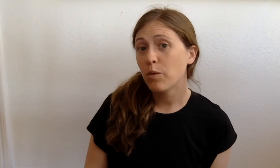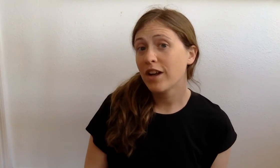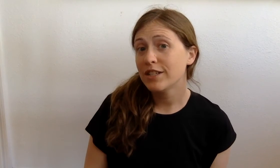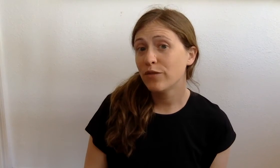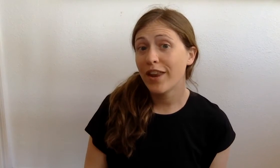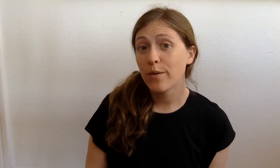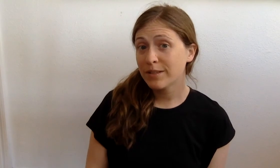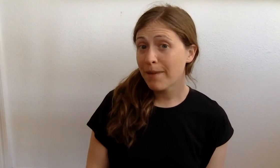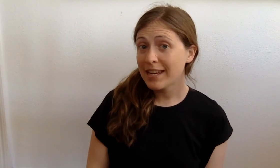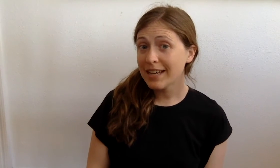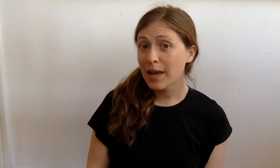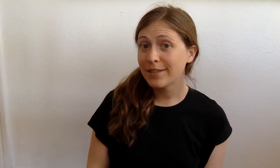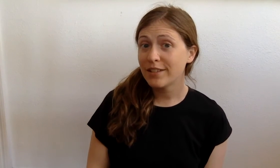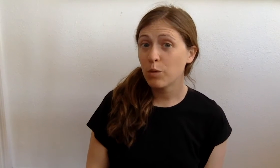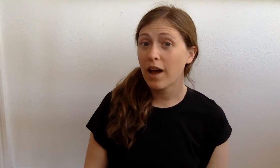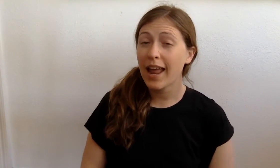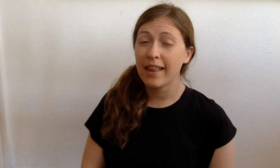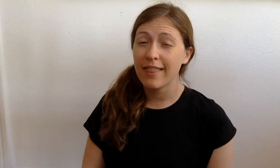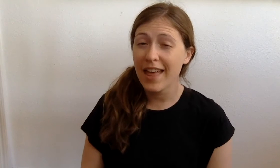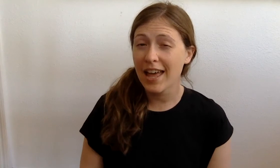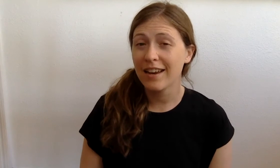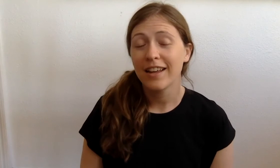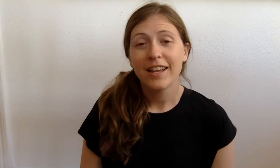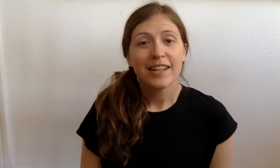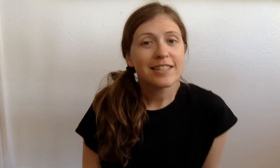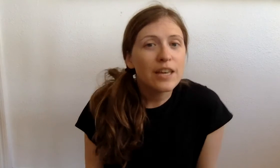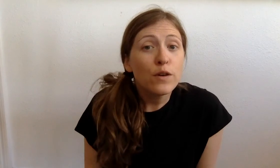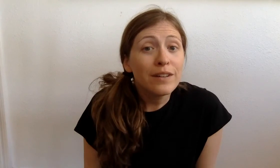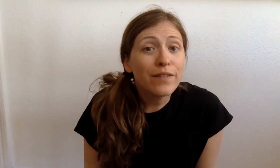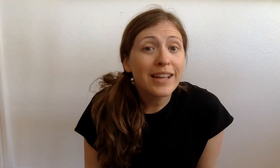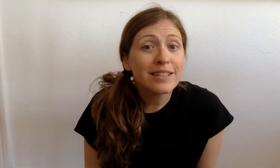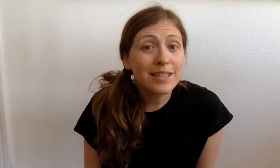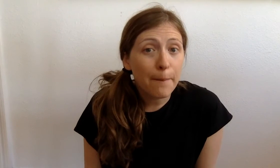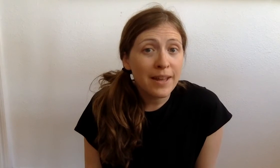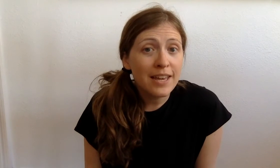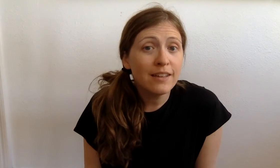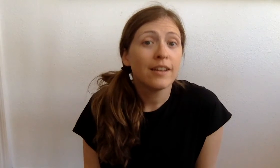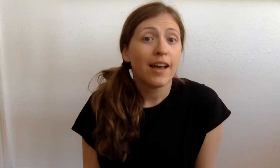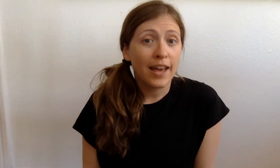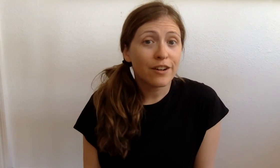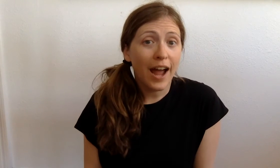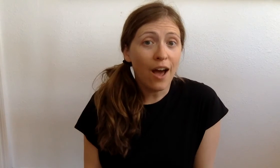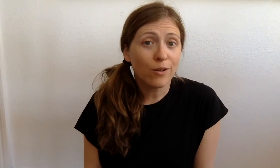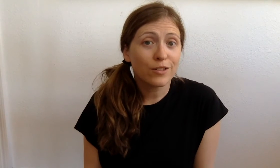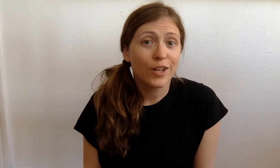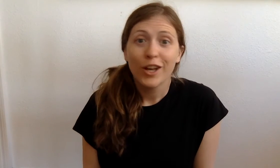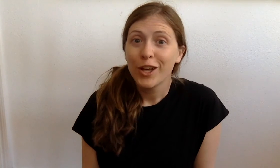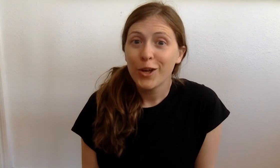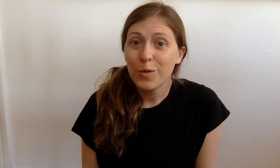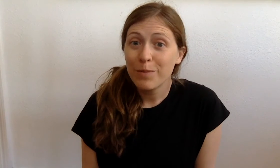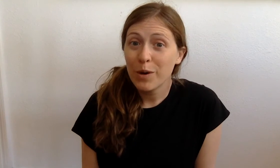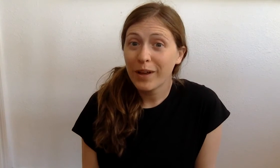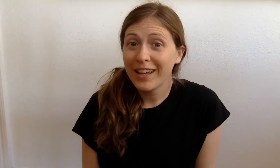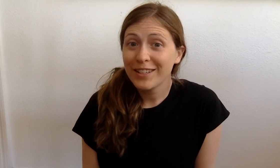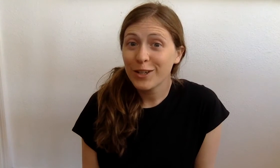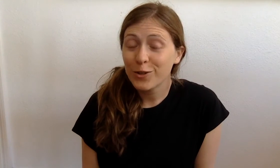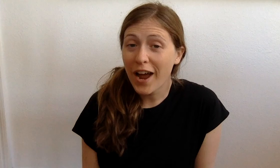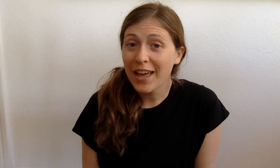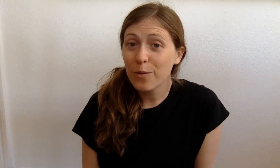watch this video as many times as you want and then see if you can find somebody at your house who would be willing to try it with